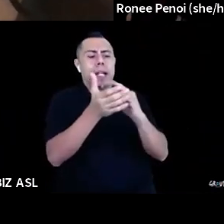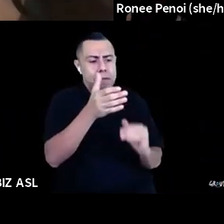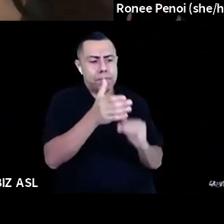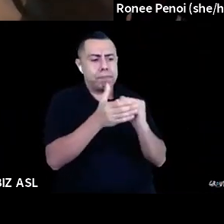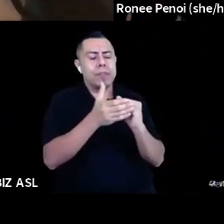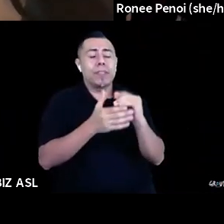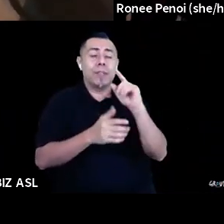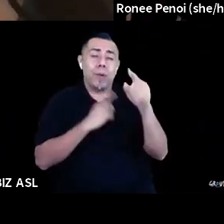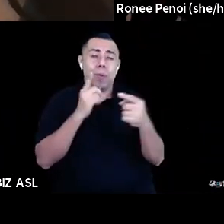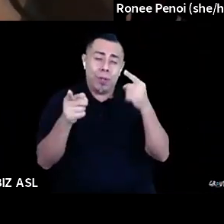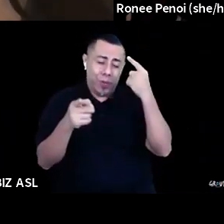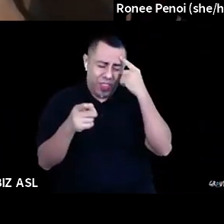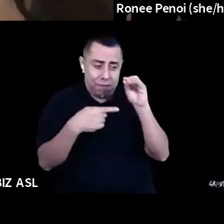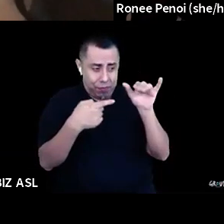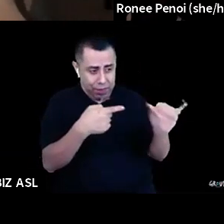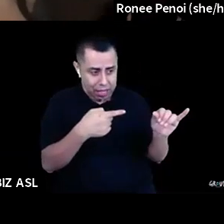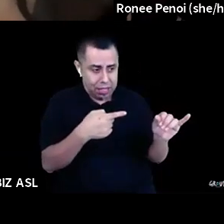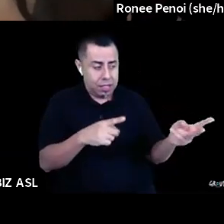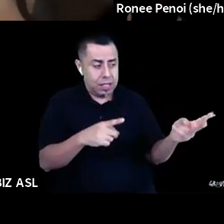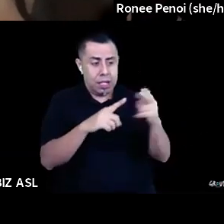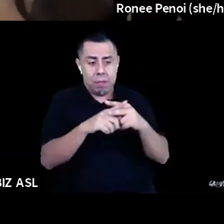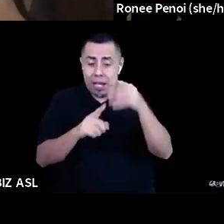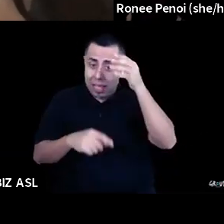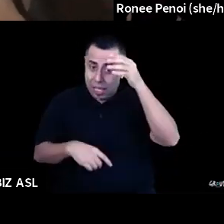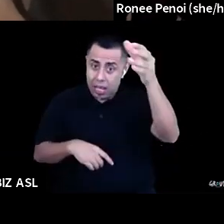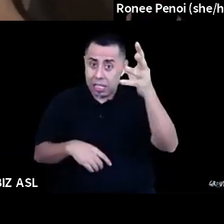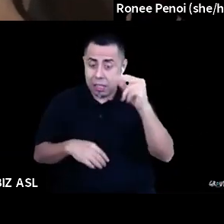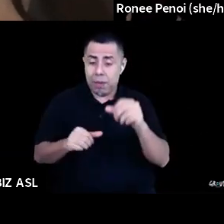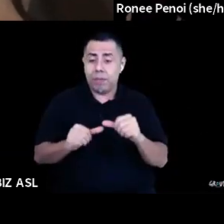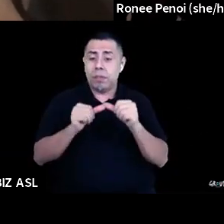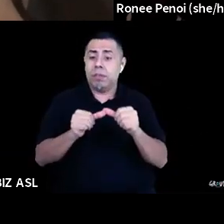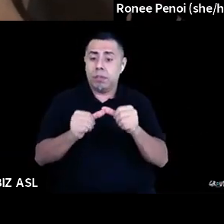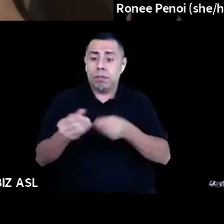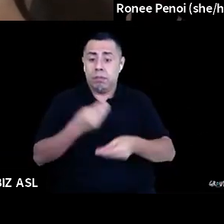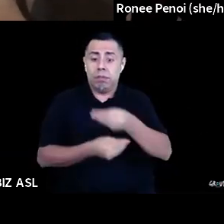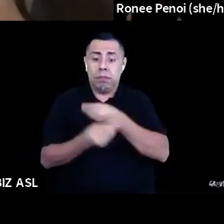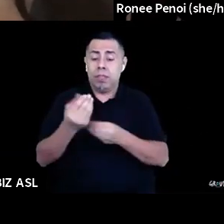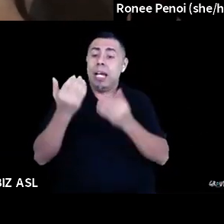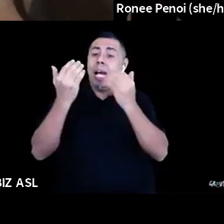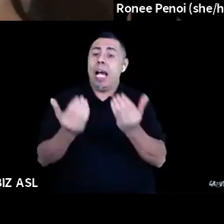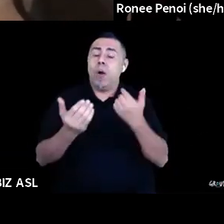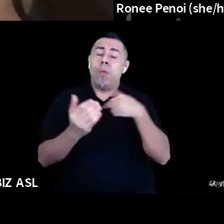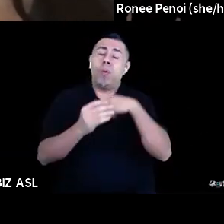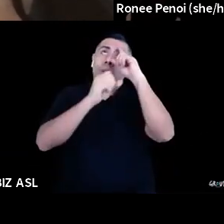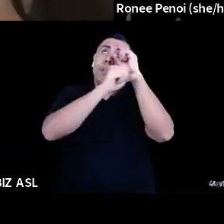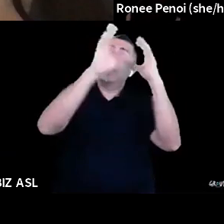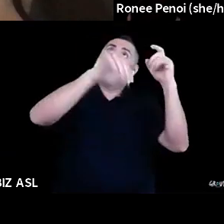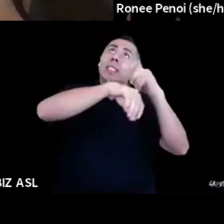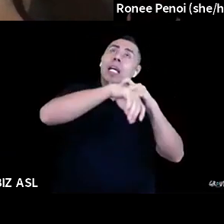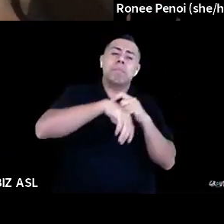of sustainability, how we currently think about time is not sustainable. I mean, it's evidenced by the myriads of articles about burnout, about zoom